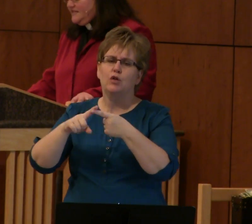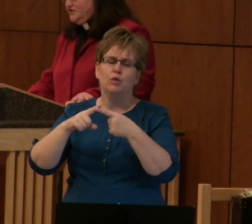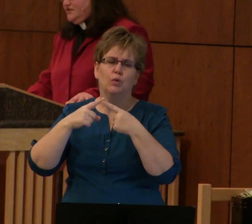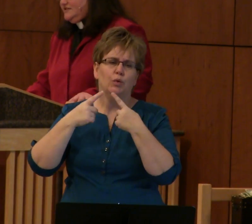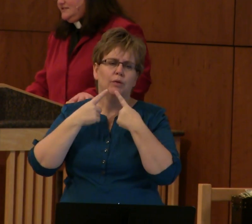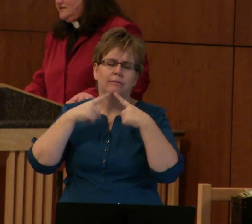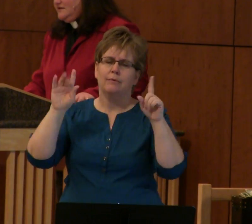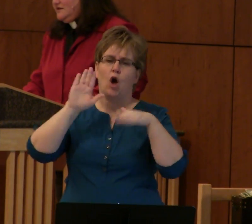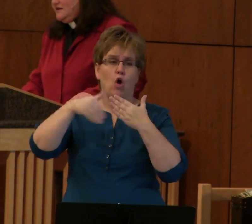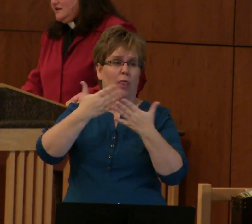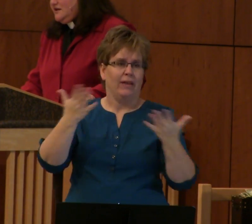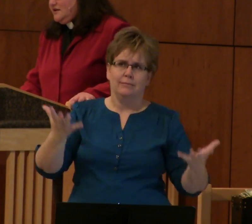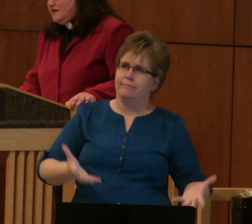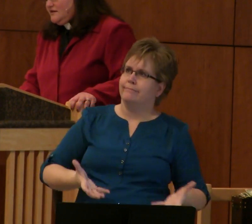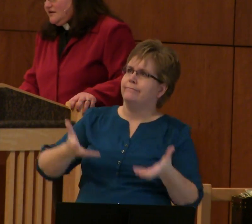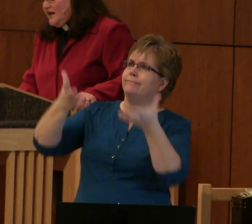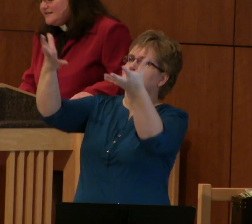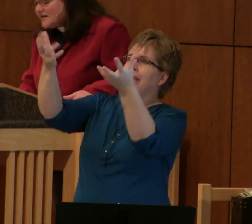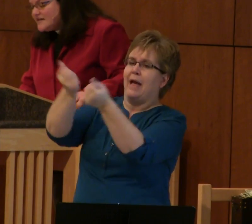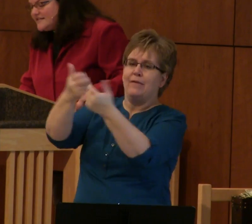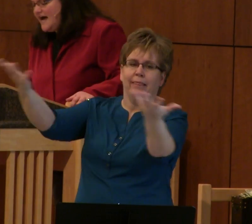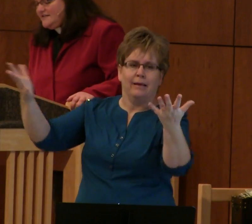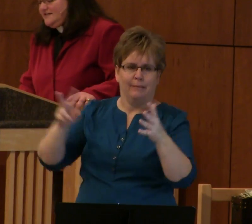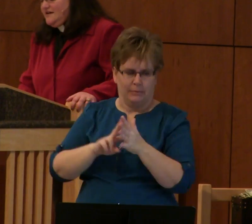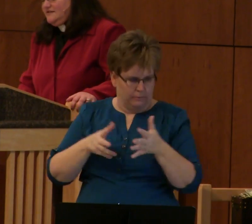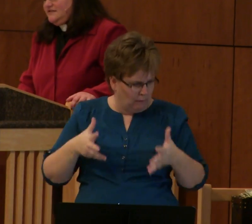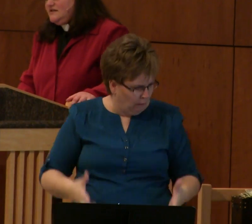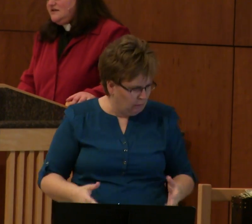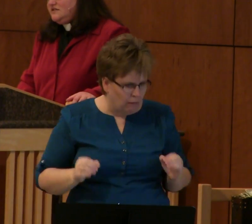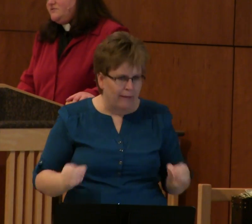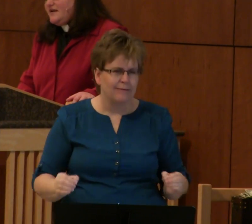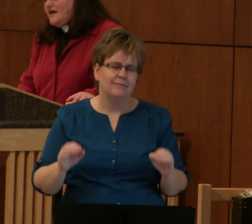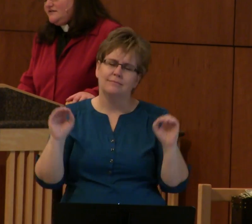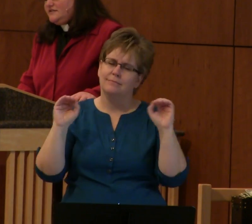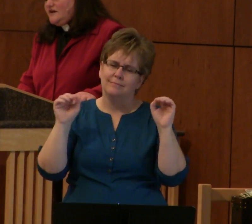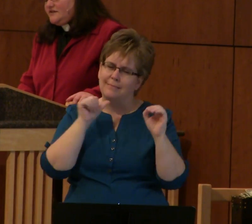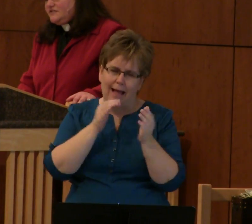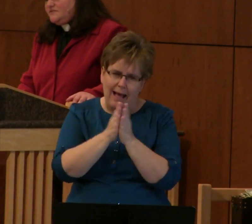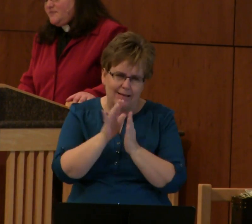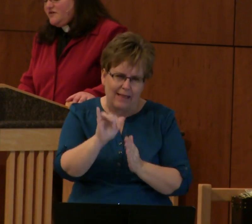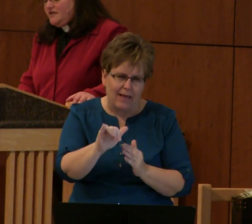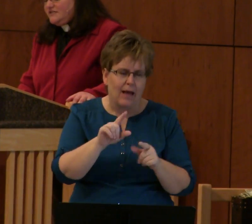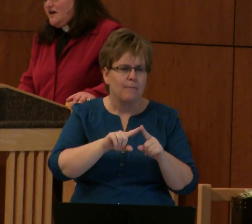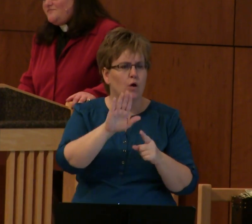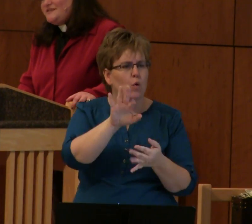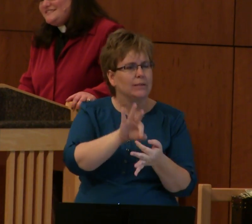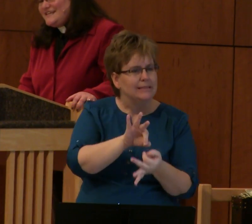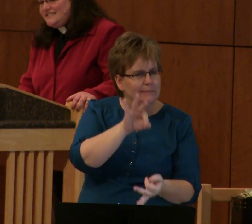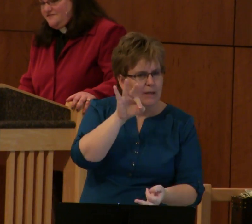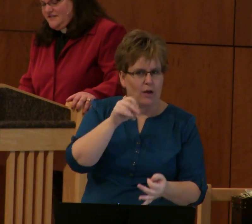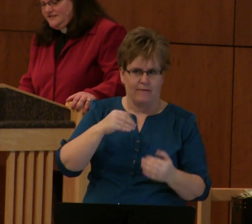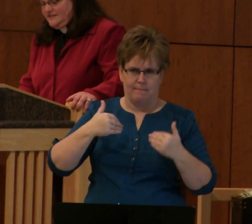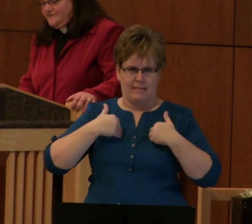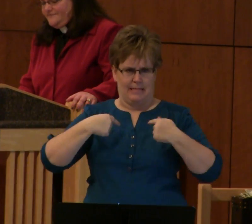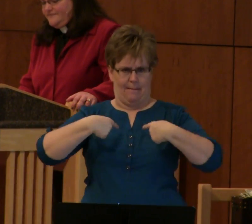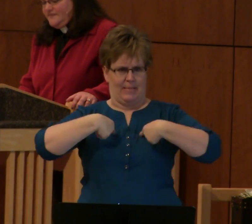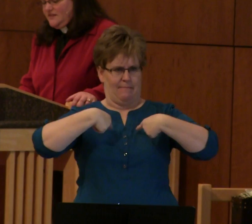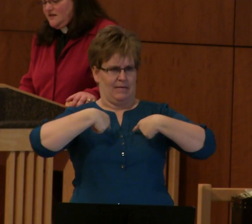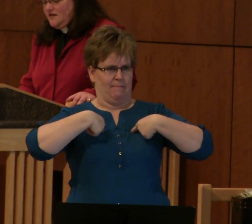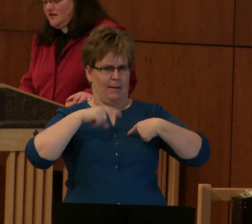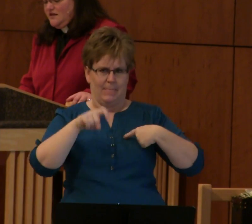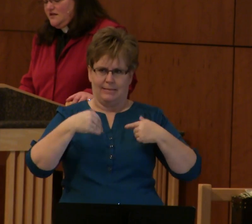all our possessions. God does ask us to renounce our spirit of possessiveness.